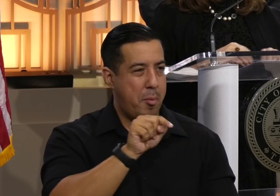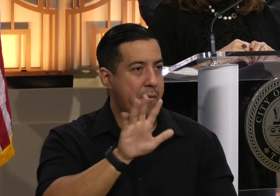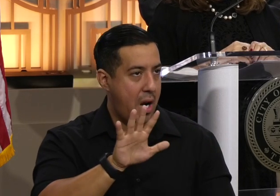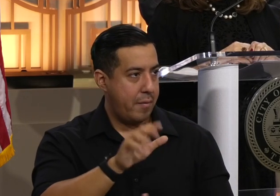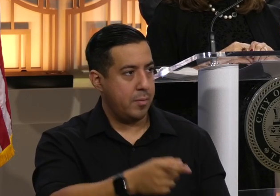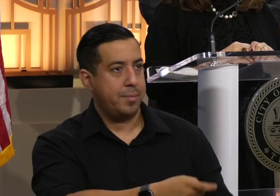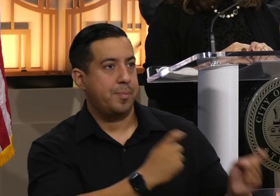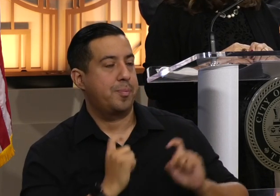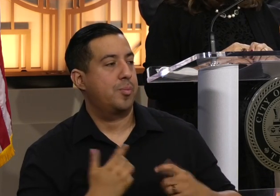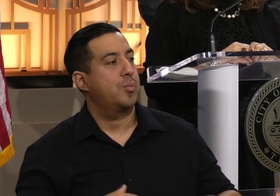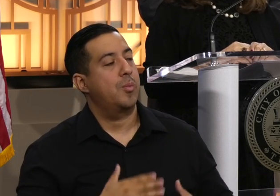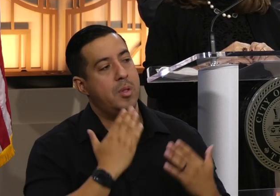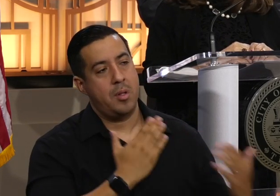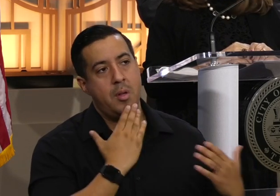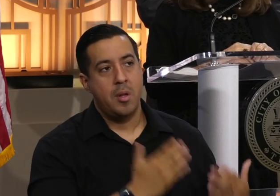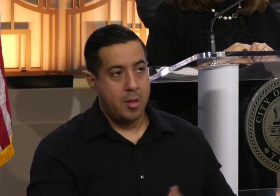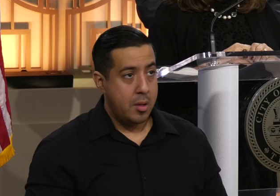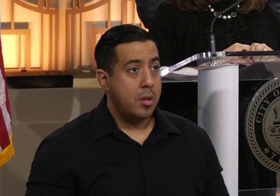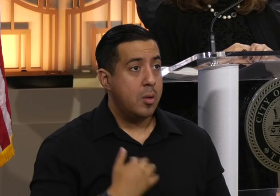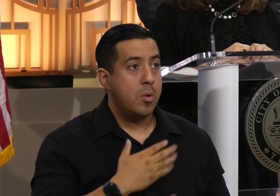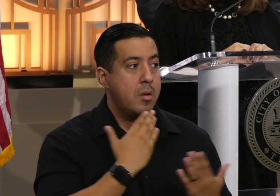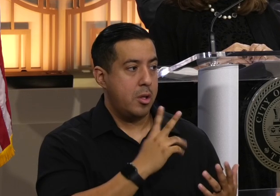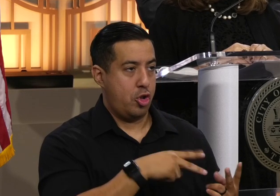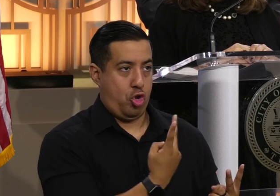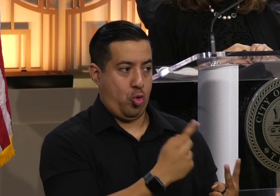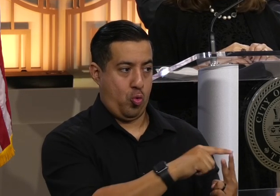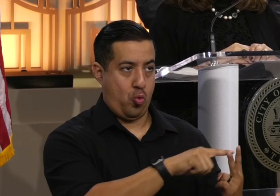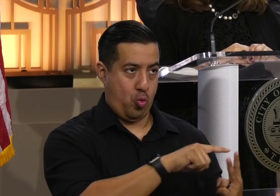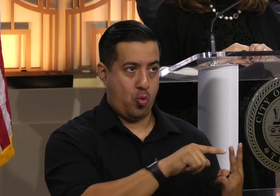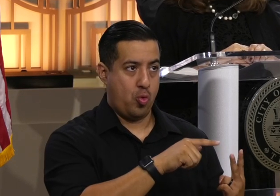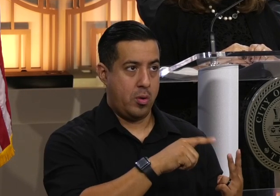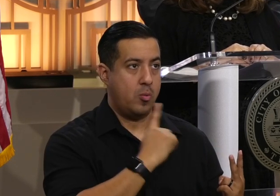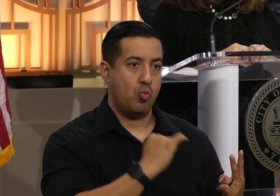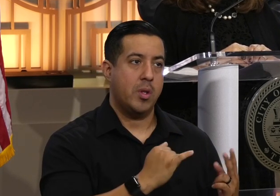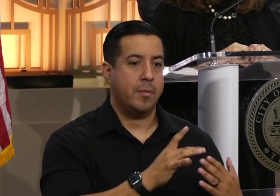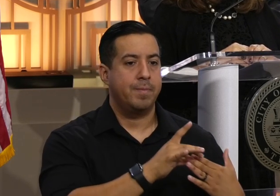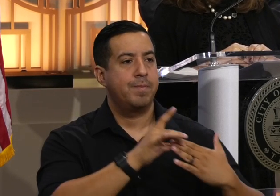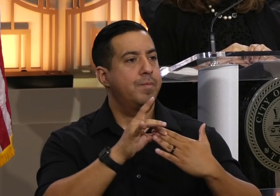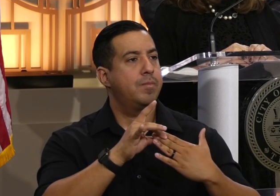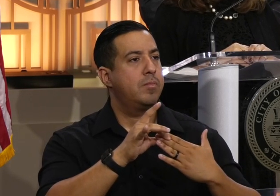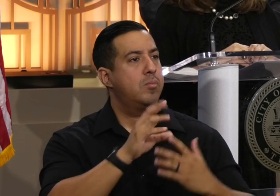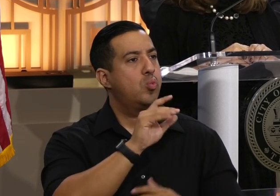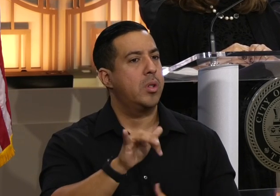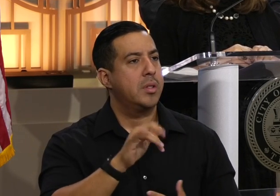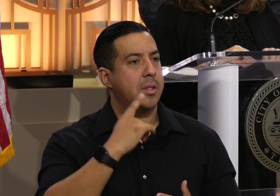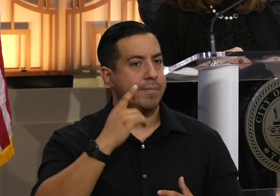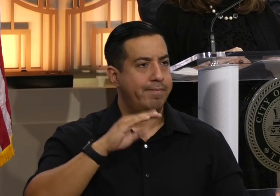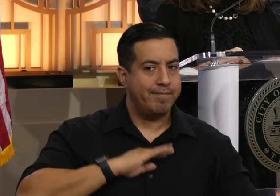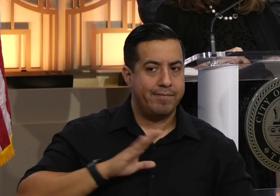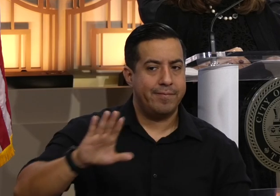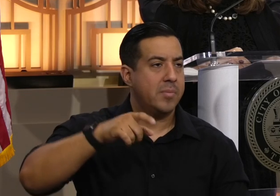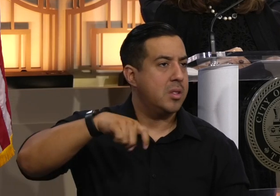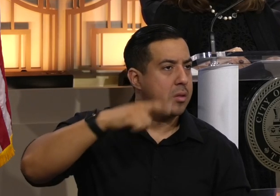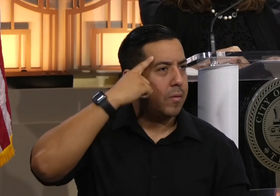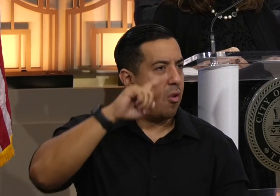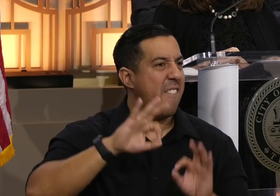We're so grateful that these two Houston institutions modeled the way in meeting critical needs for Afghan